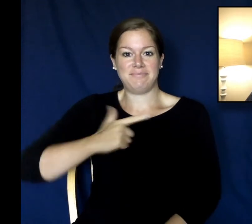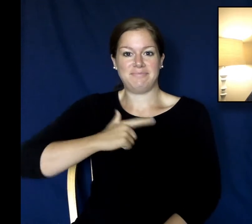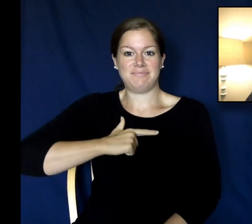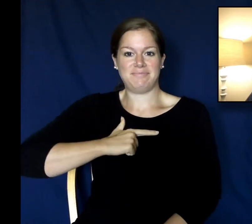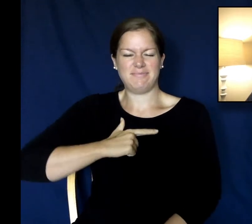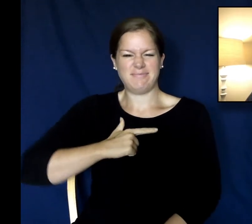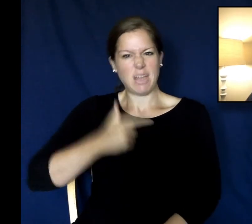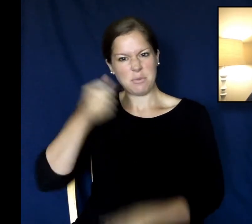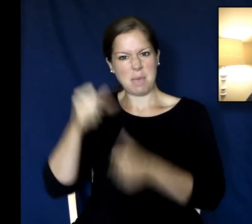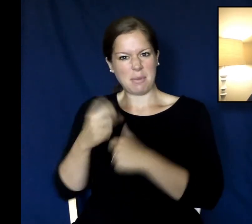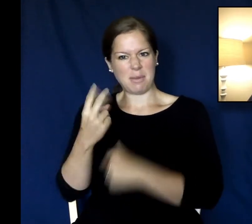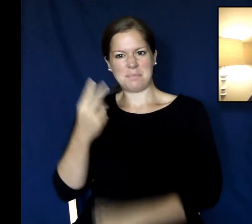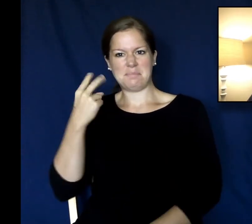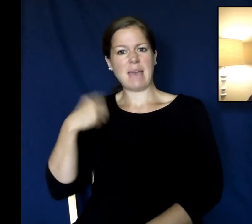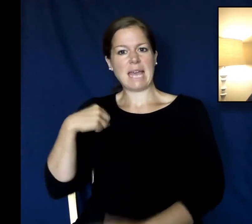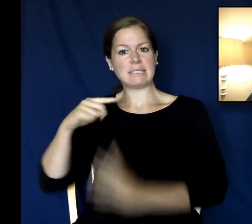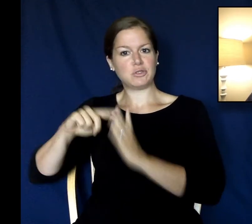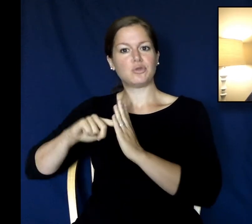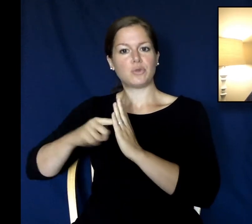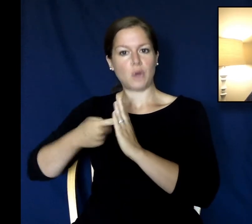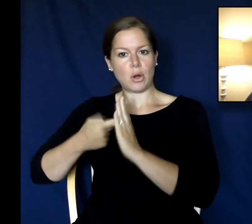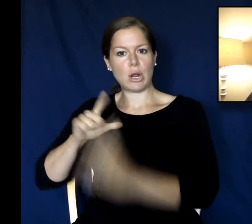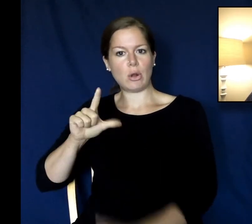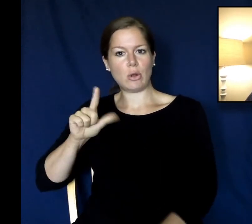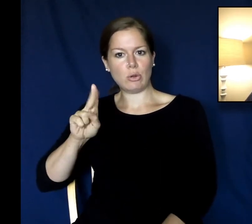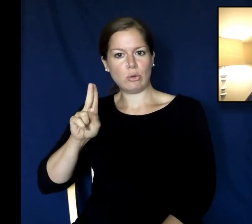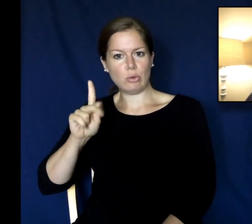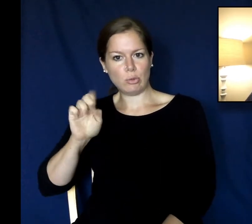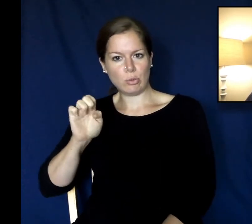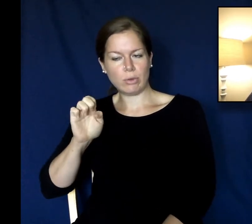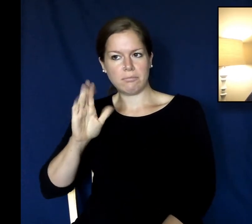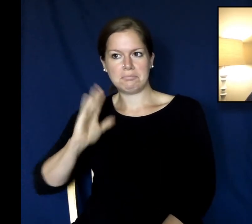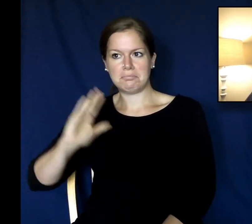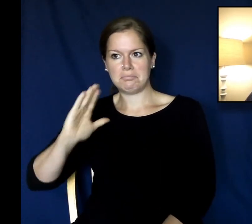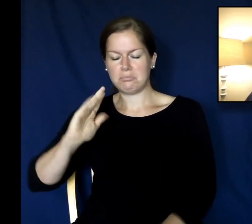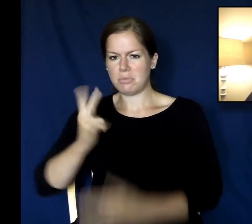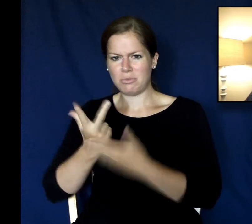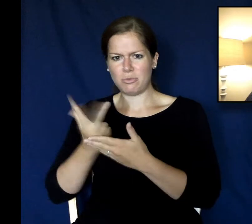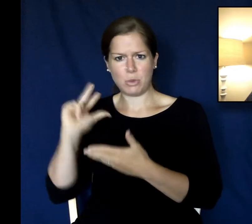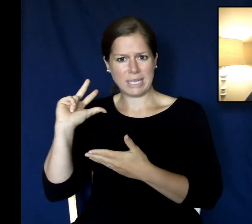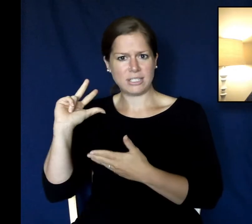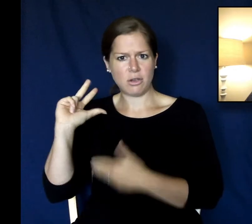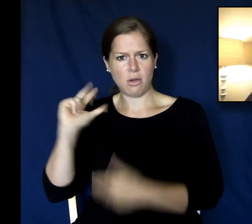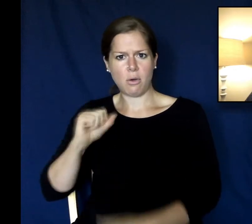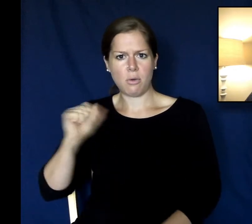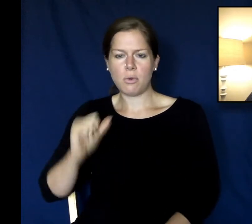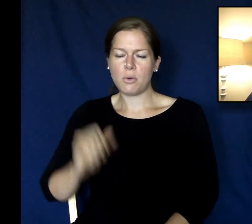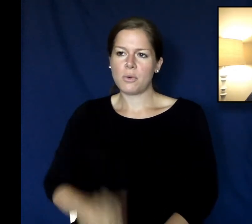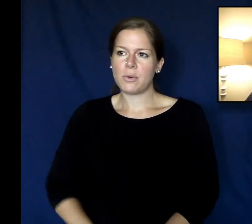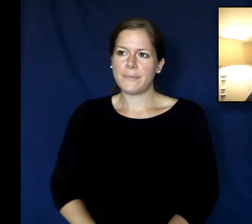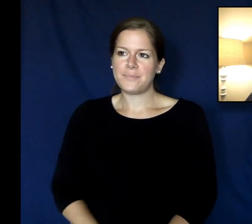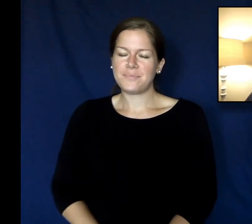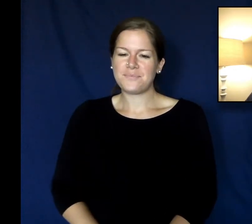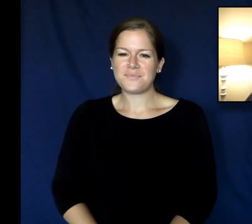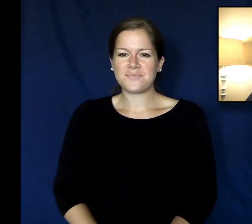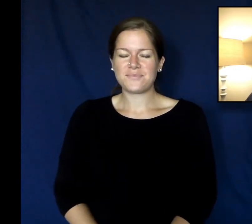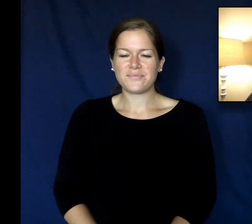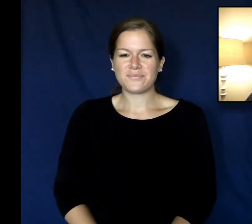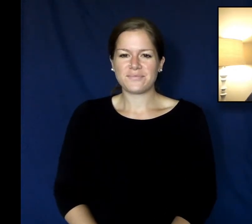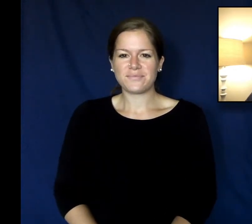was the one who was able to start us in the Gospel of Luke way back several weeks ago as we began this